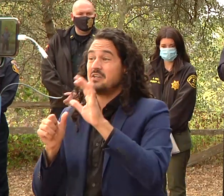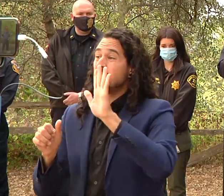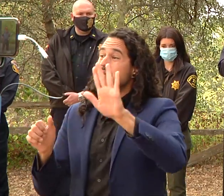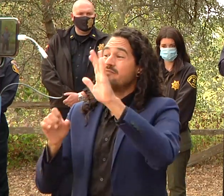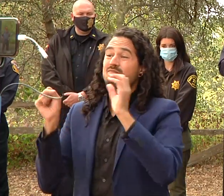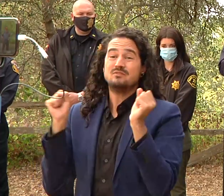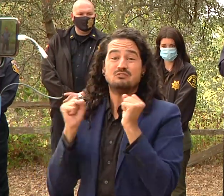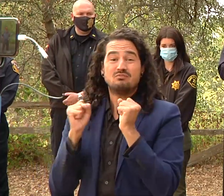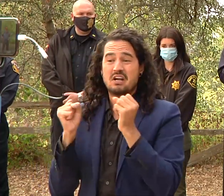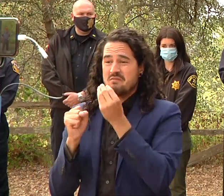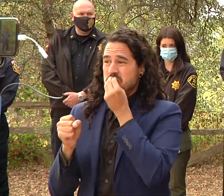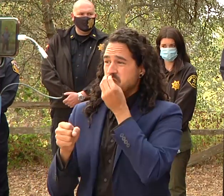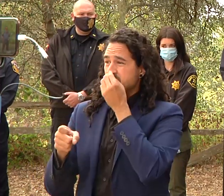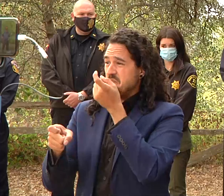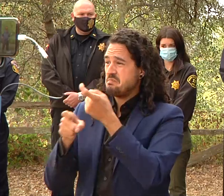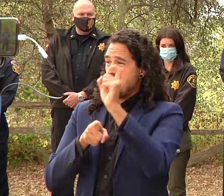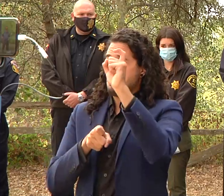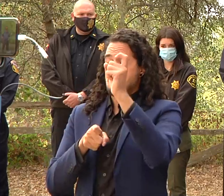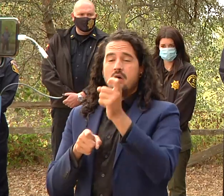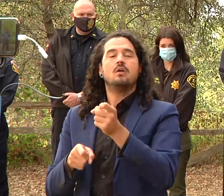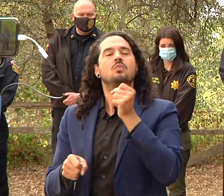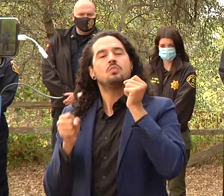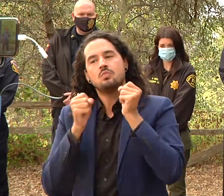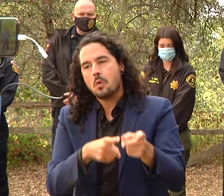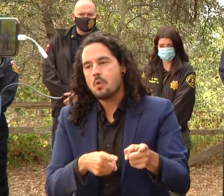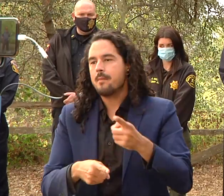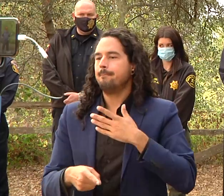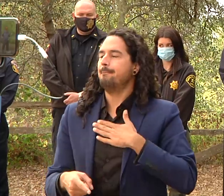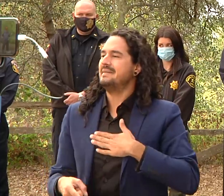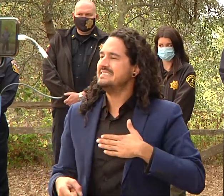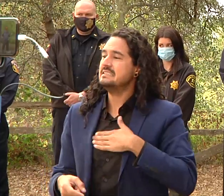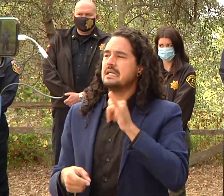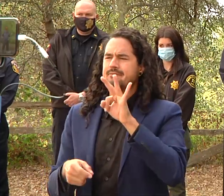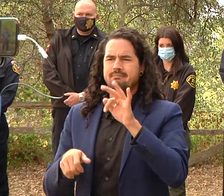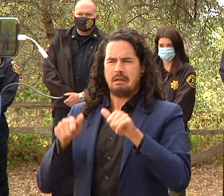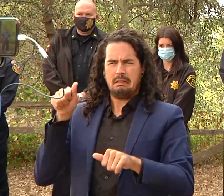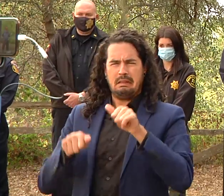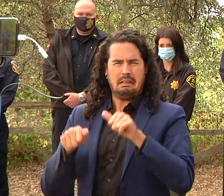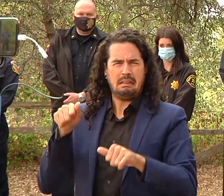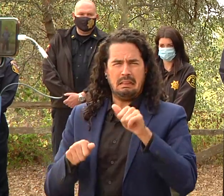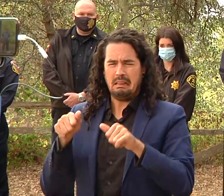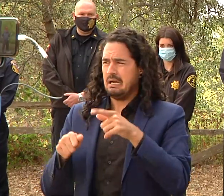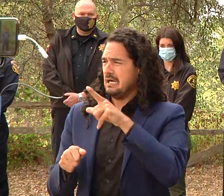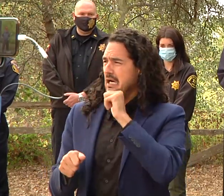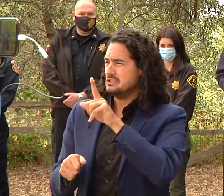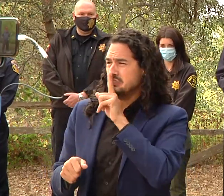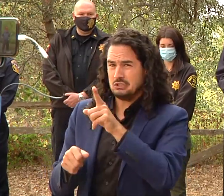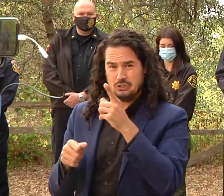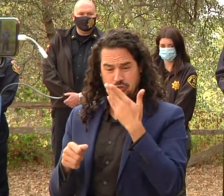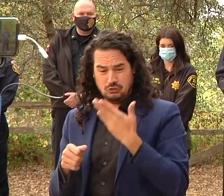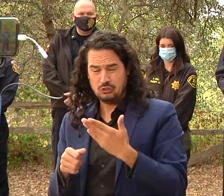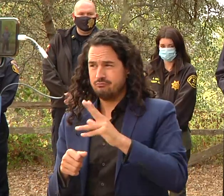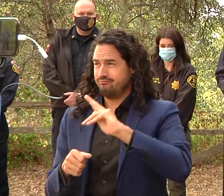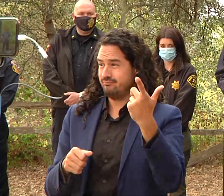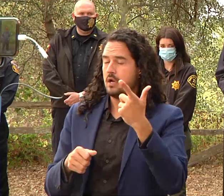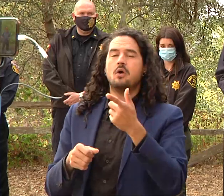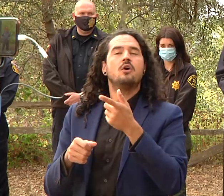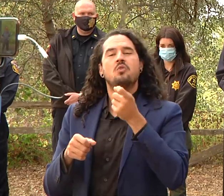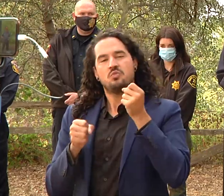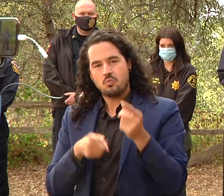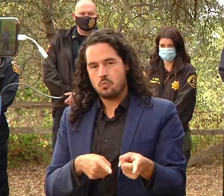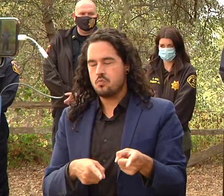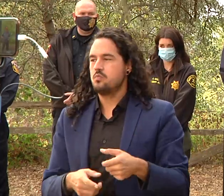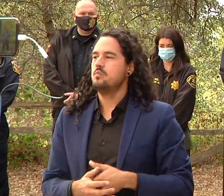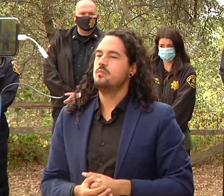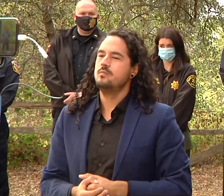out if there's any question if there's any doubt throw it out right and also ash that ash that is uh if you have ash on your property that